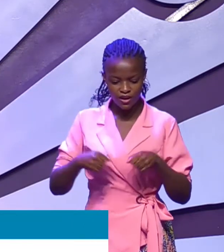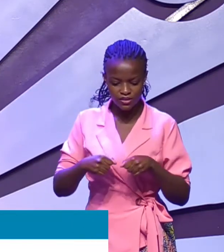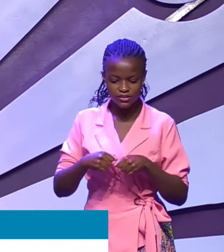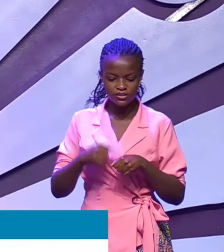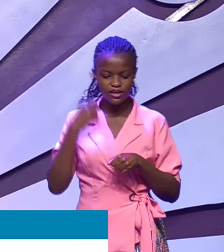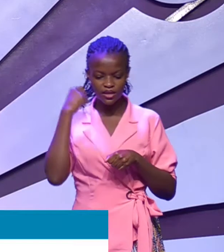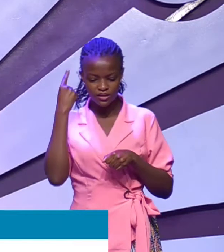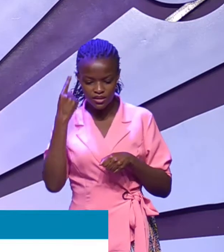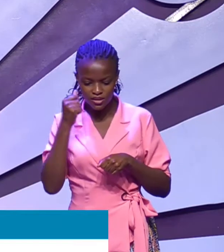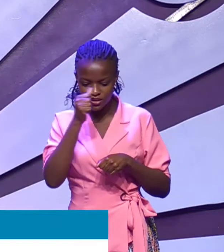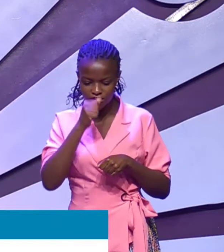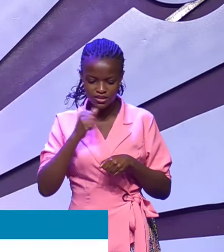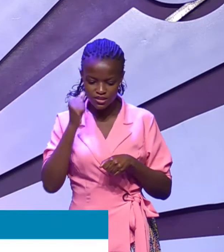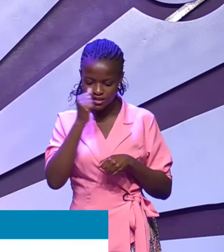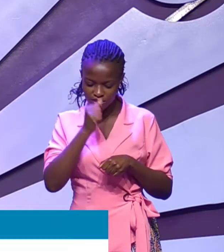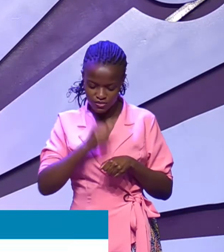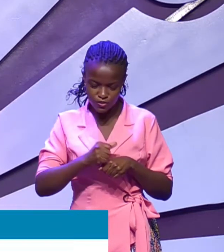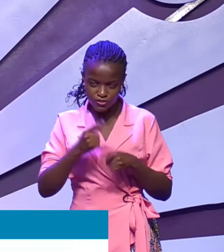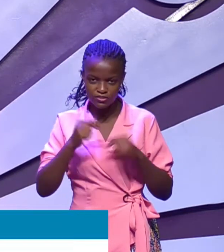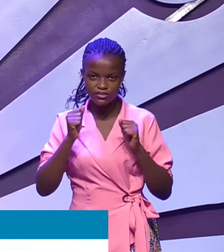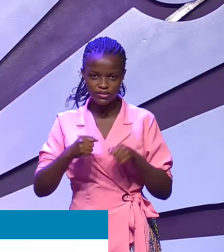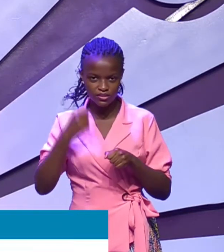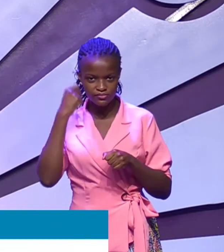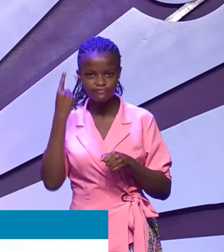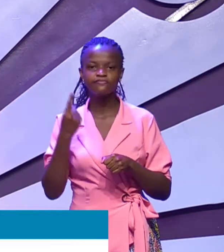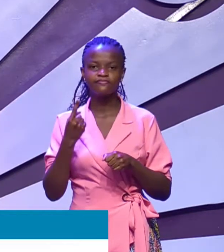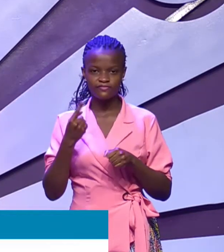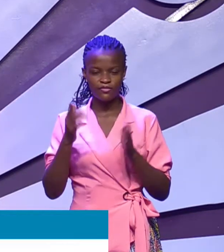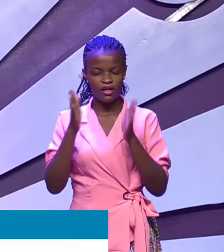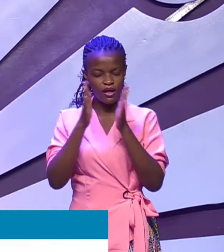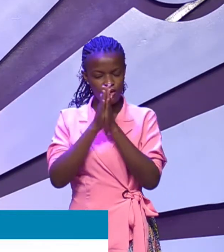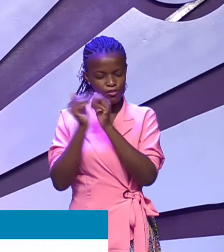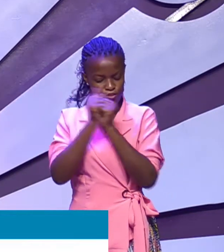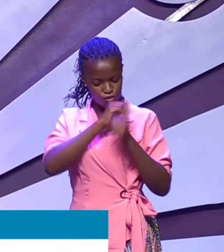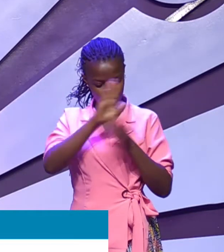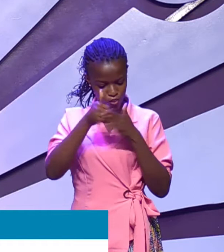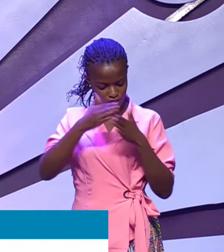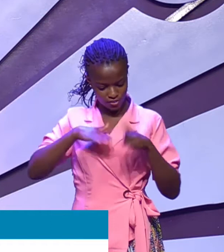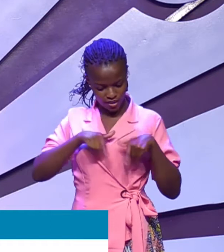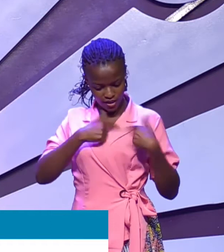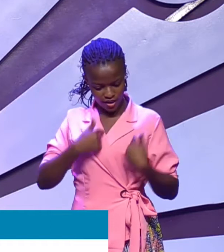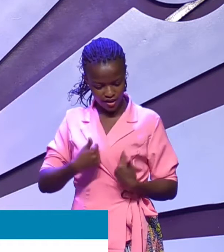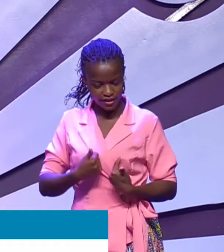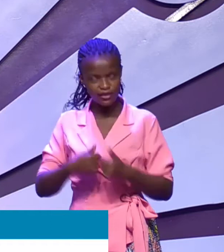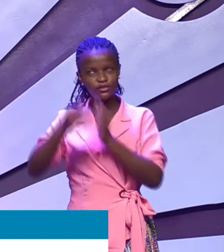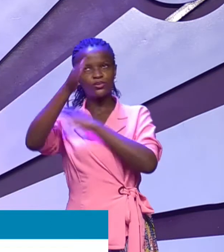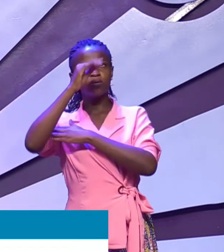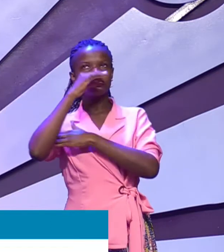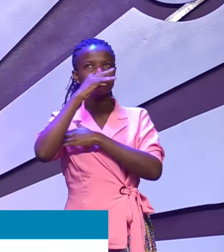I pray with all my heart, God will speak to you and to me too.